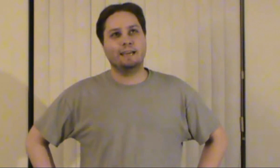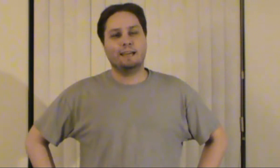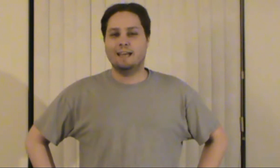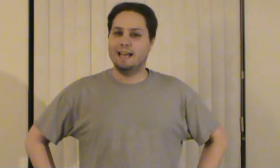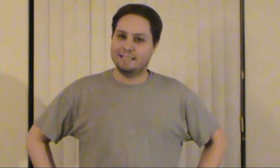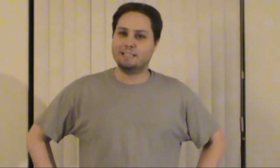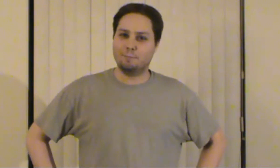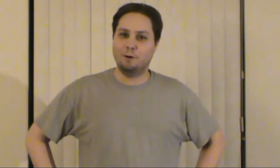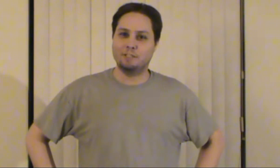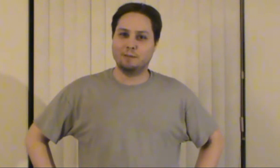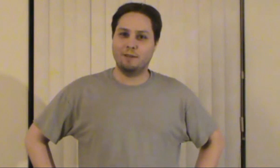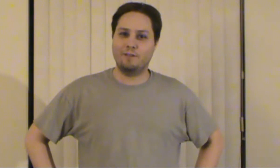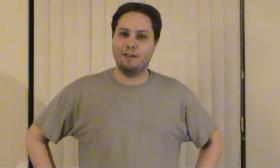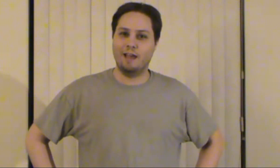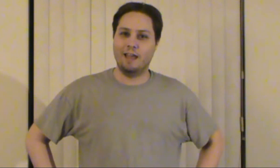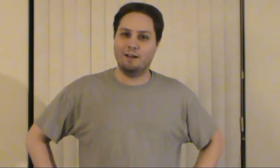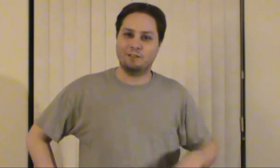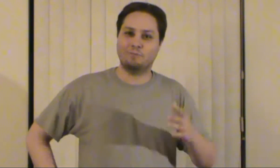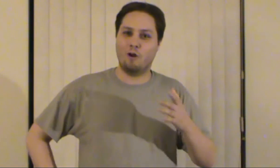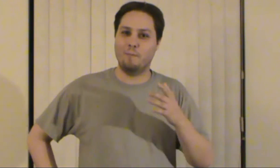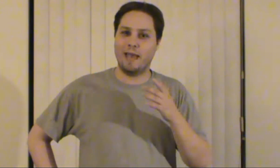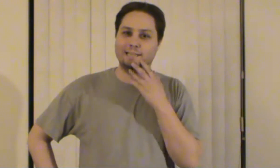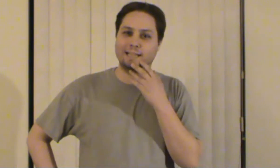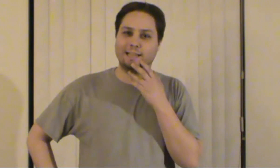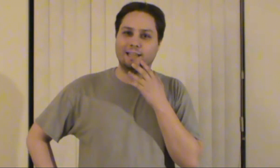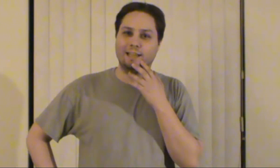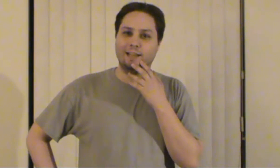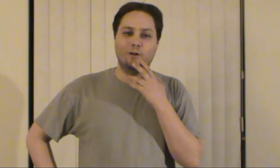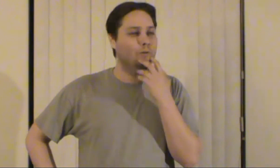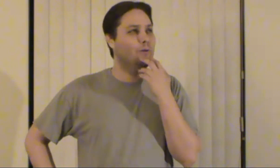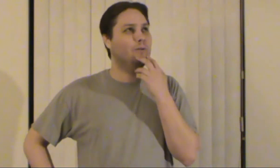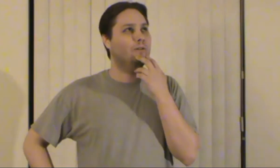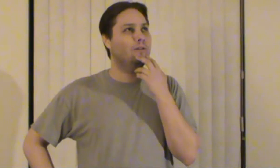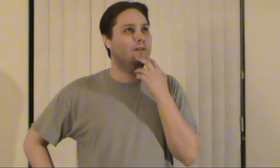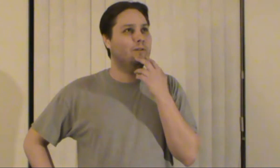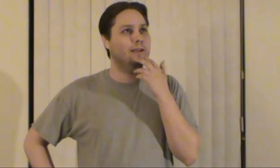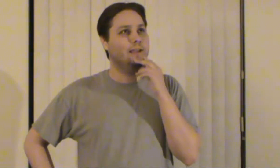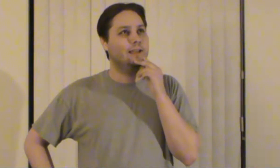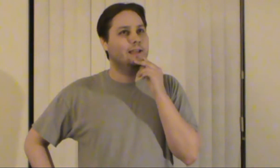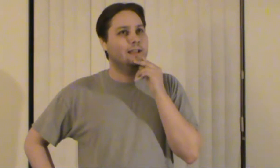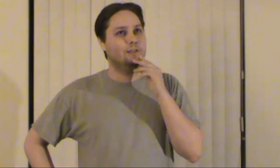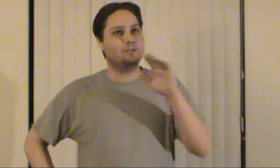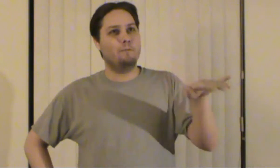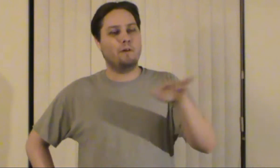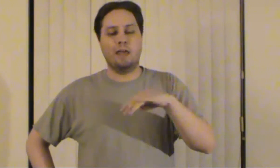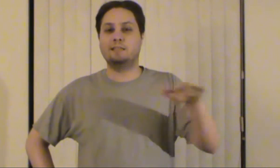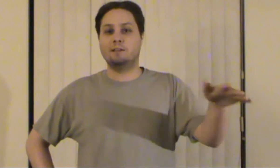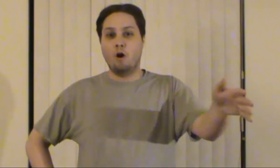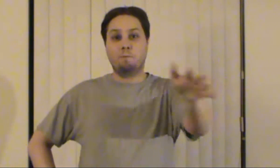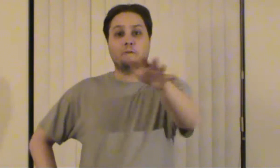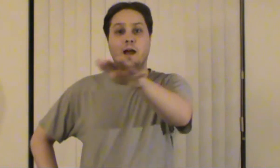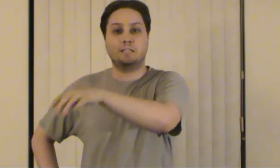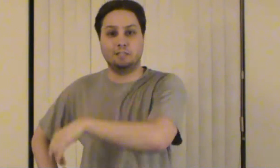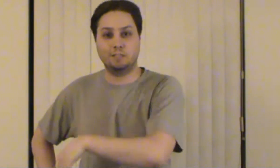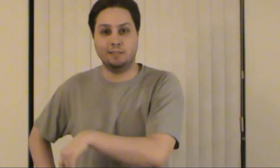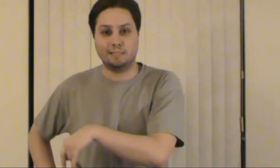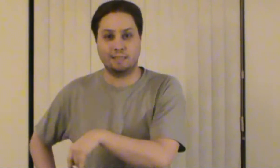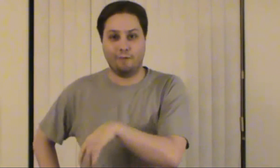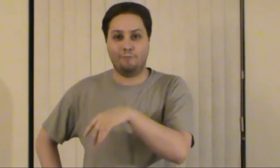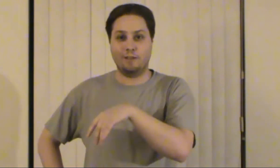is this supposed to be romantic there's no and it's no progression to this that it